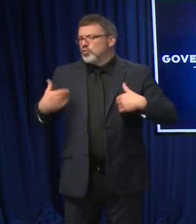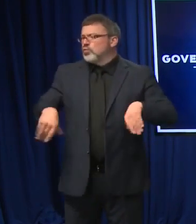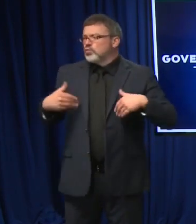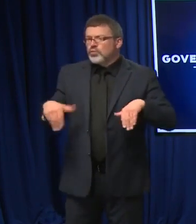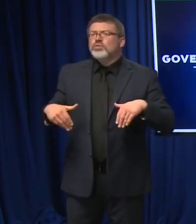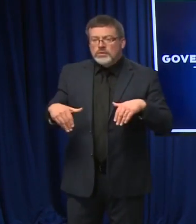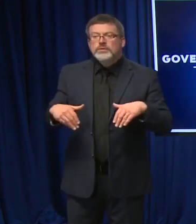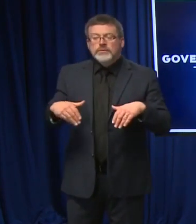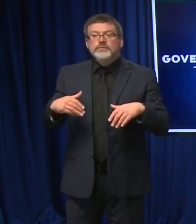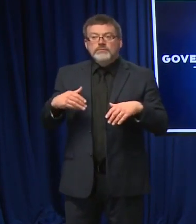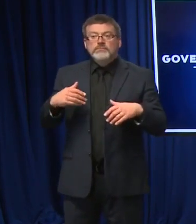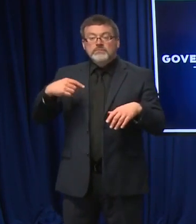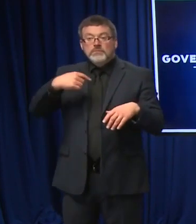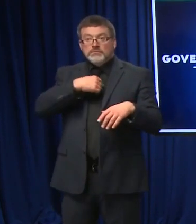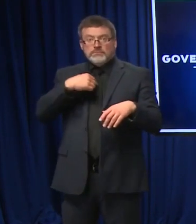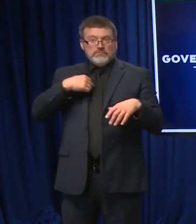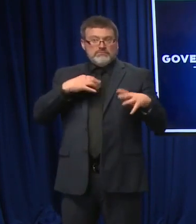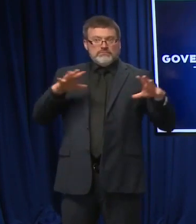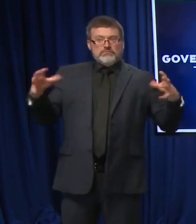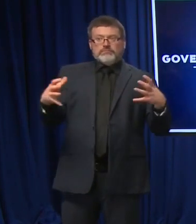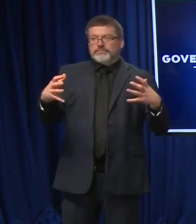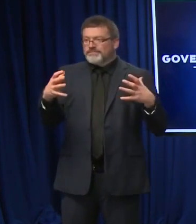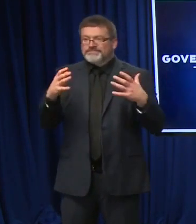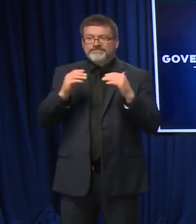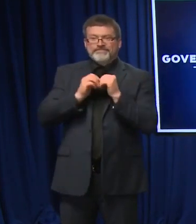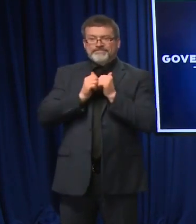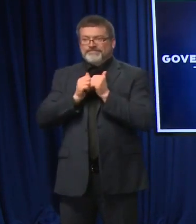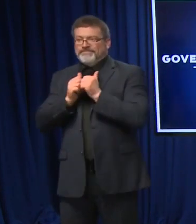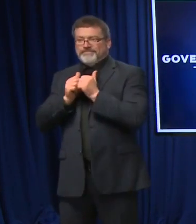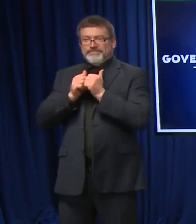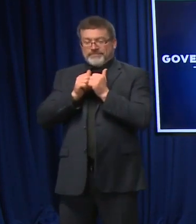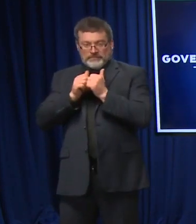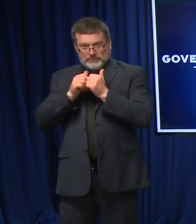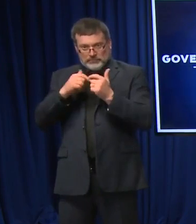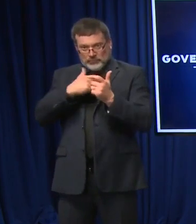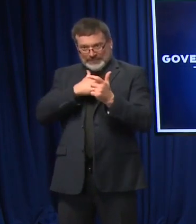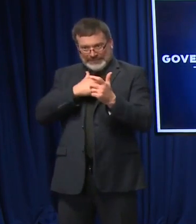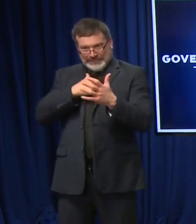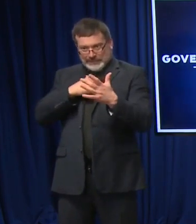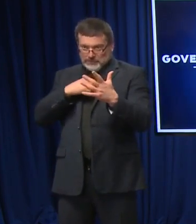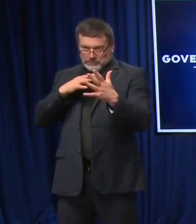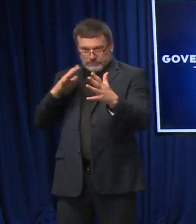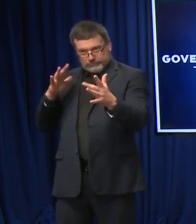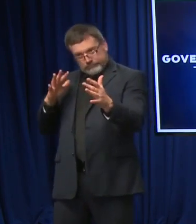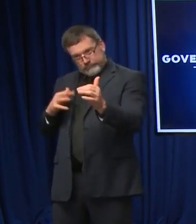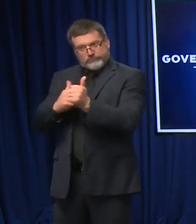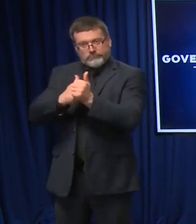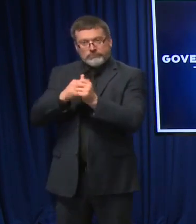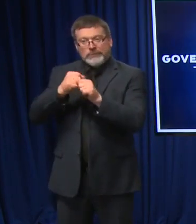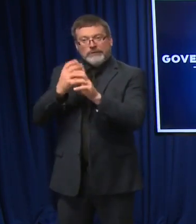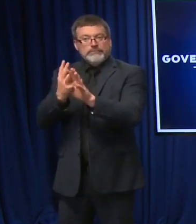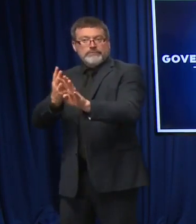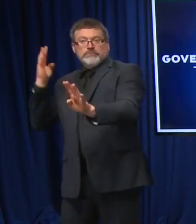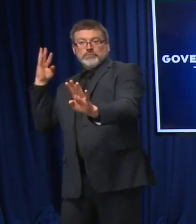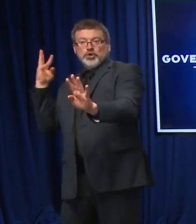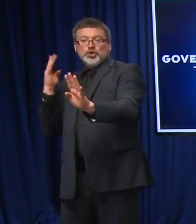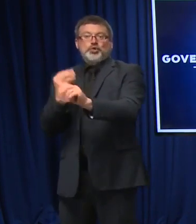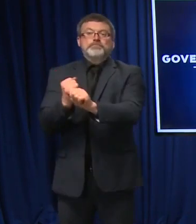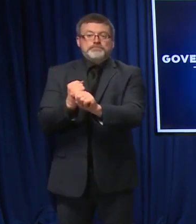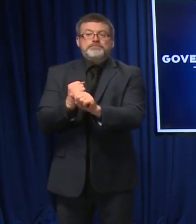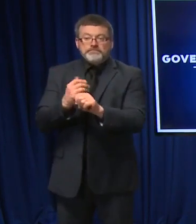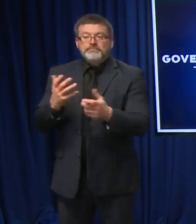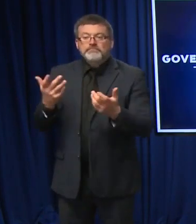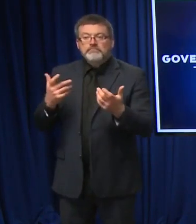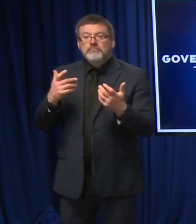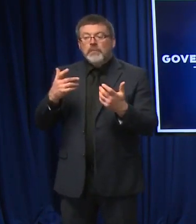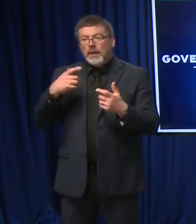cut down on our backlogs quite a bit. A lot of the applications we get, even for nurses, they're not complete. They're not full, so we have to go